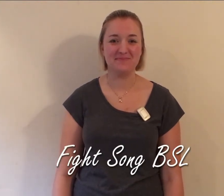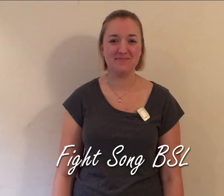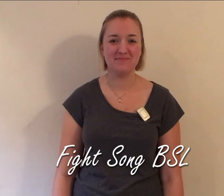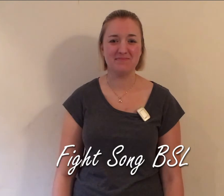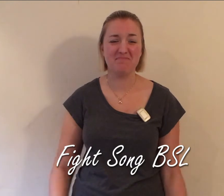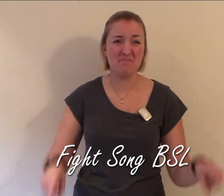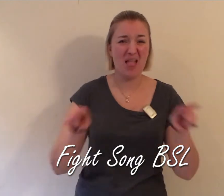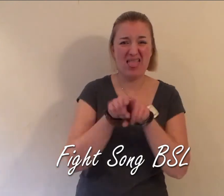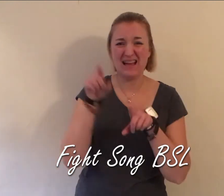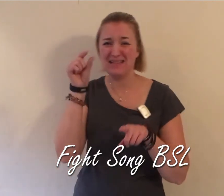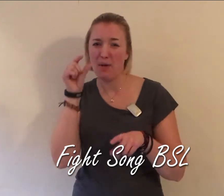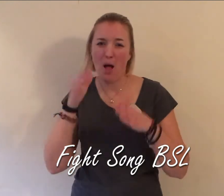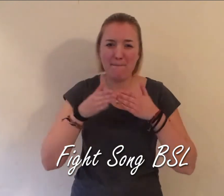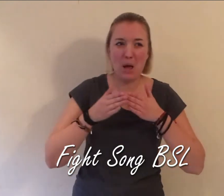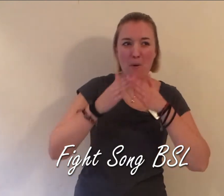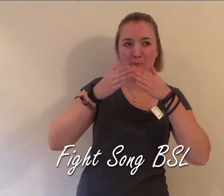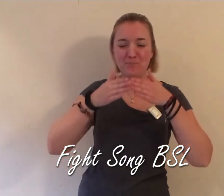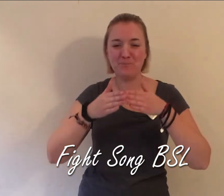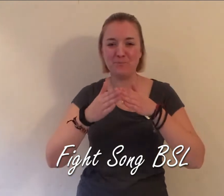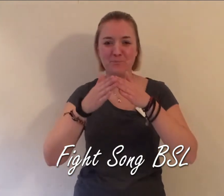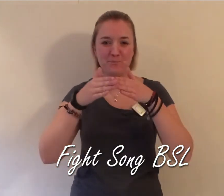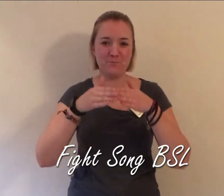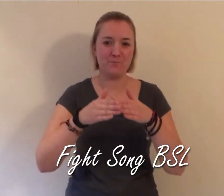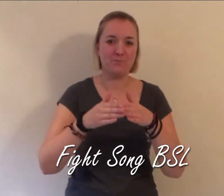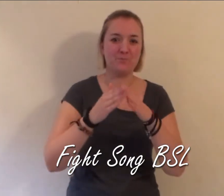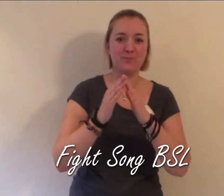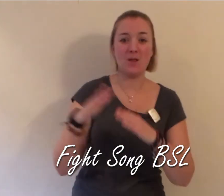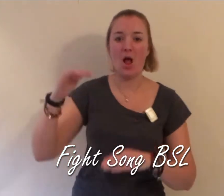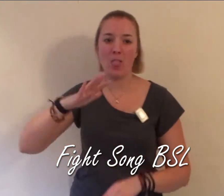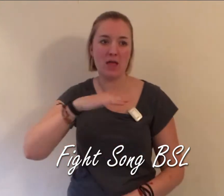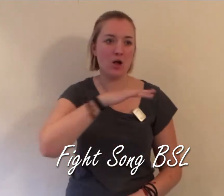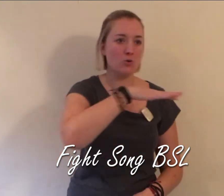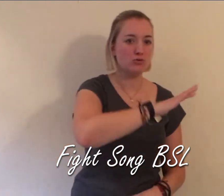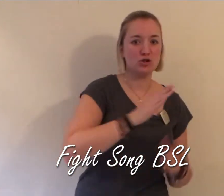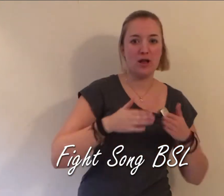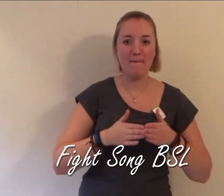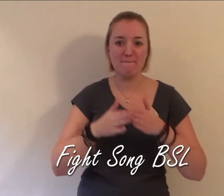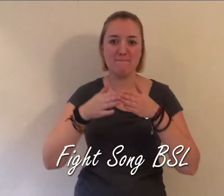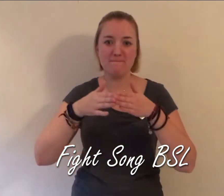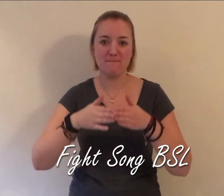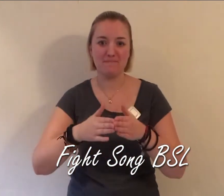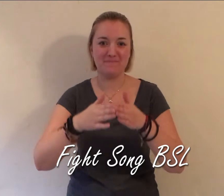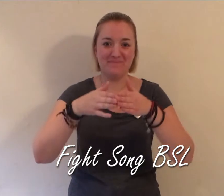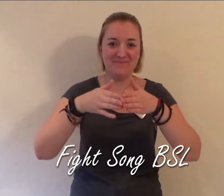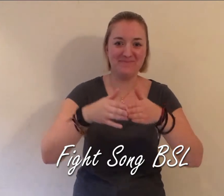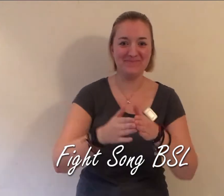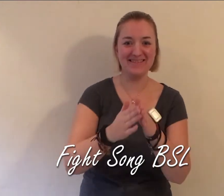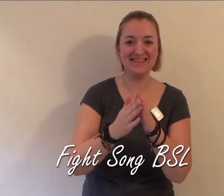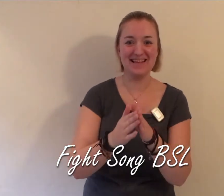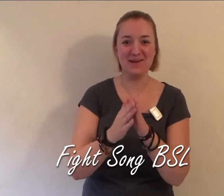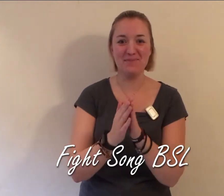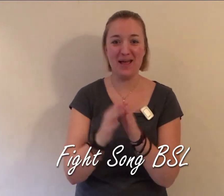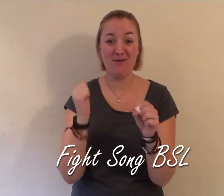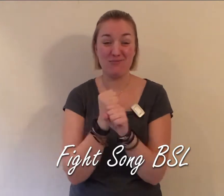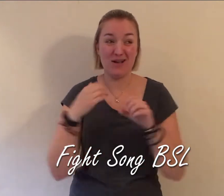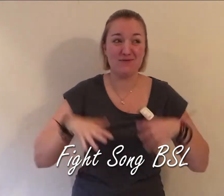Like a small boat on the ocean Sending big waves